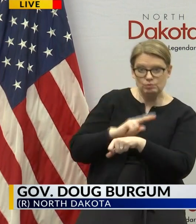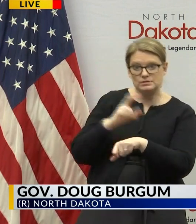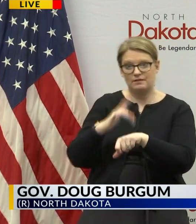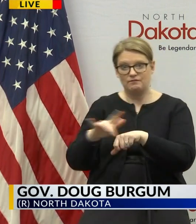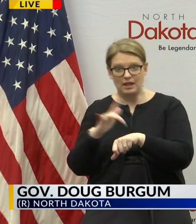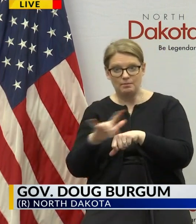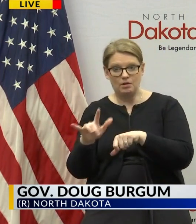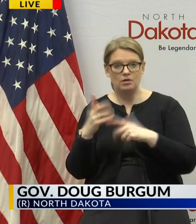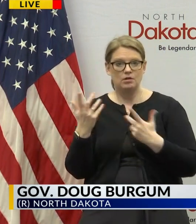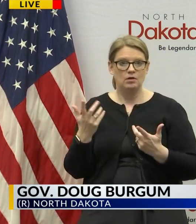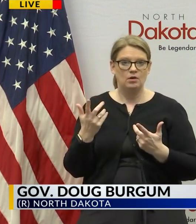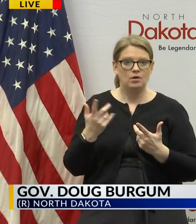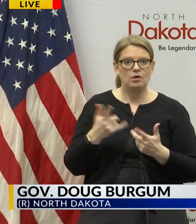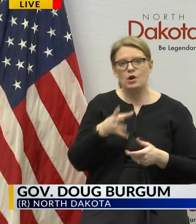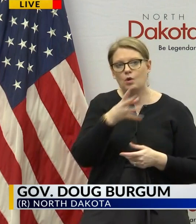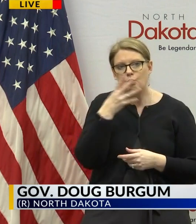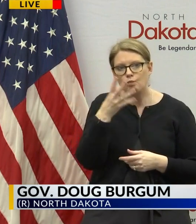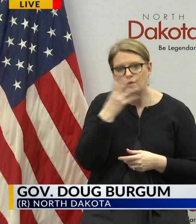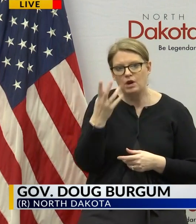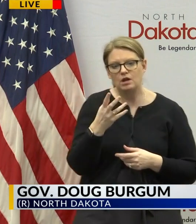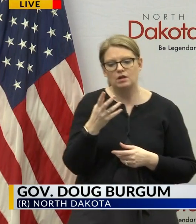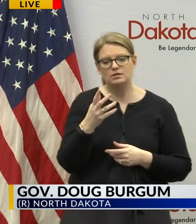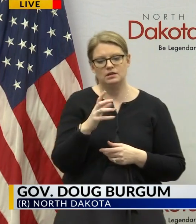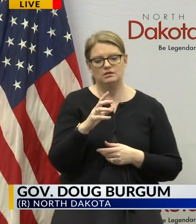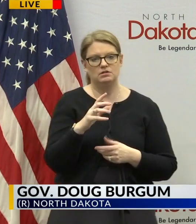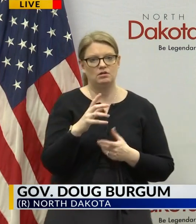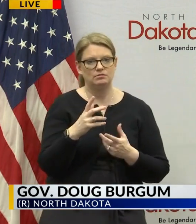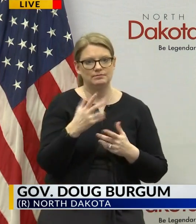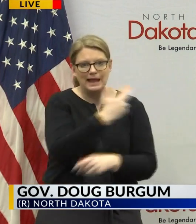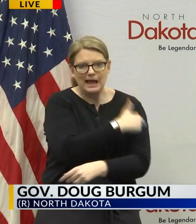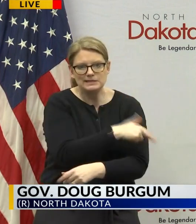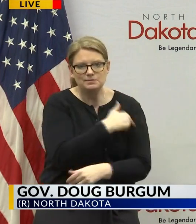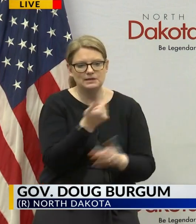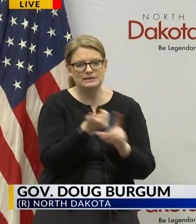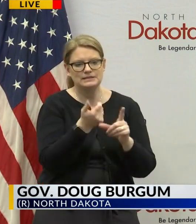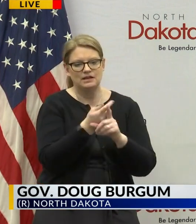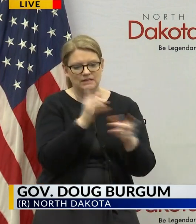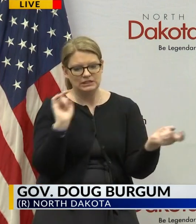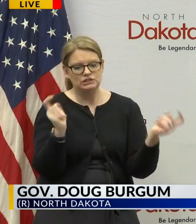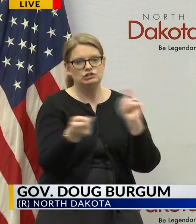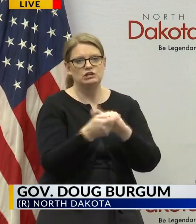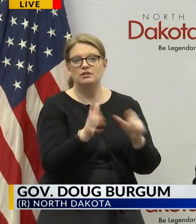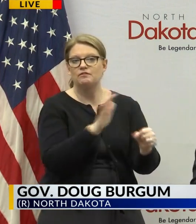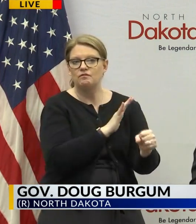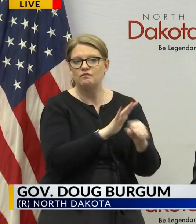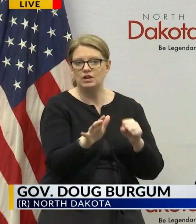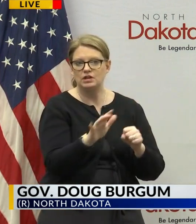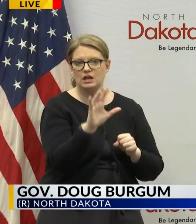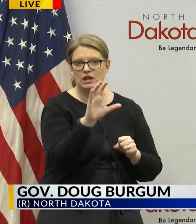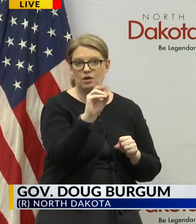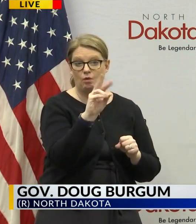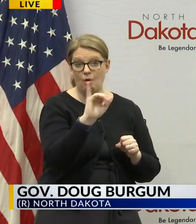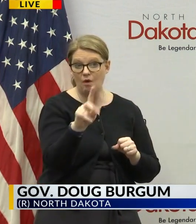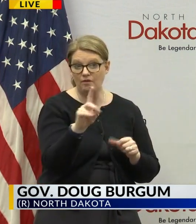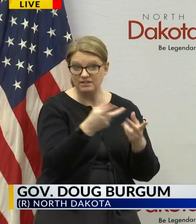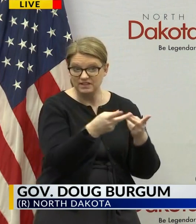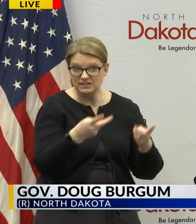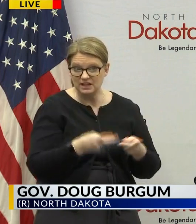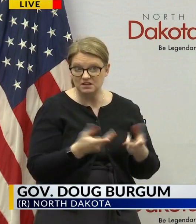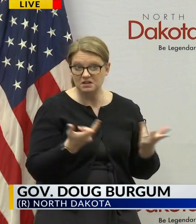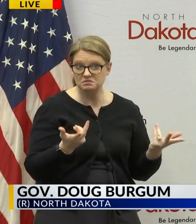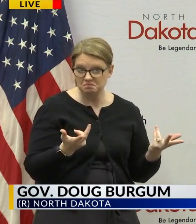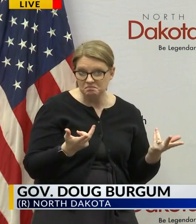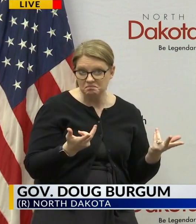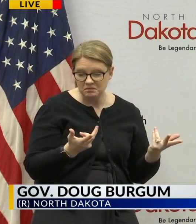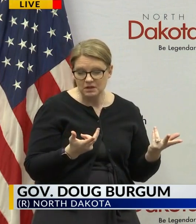take a a rural critical access care hospital and convert that entirely to a a covid facility those